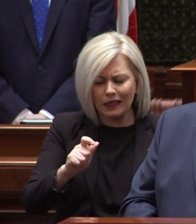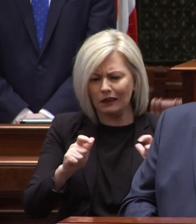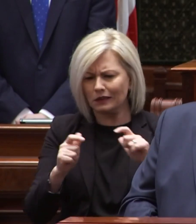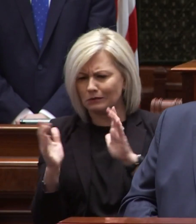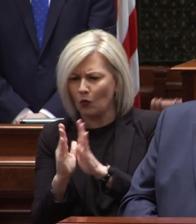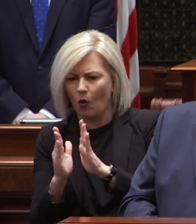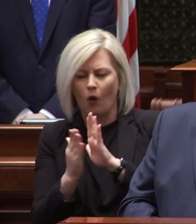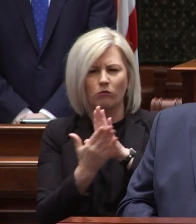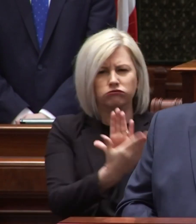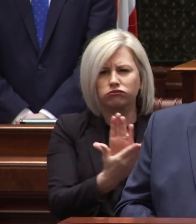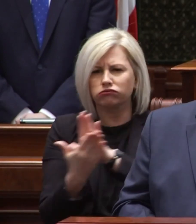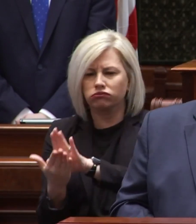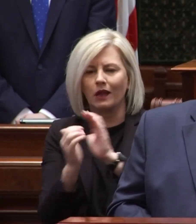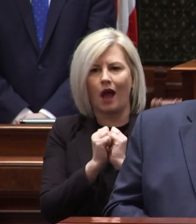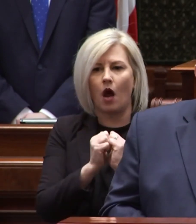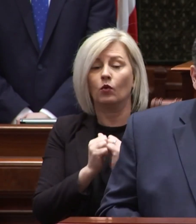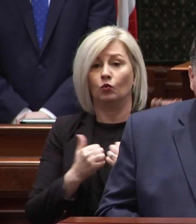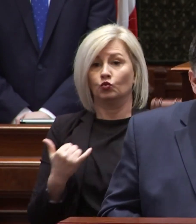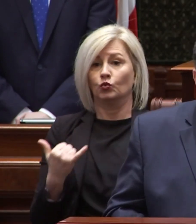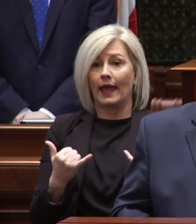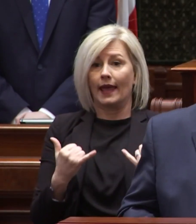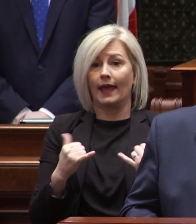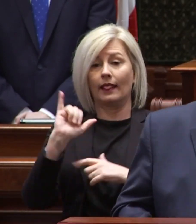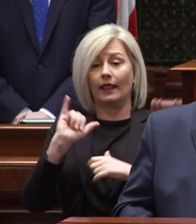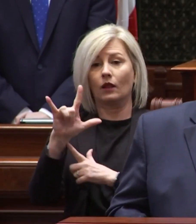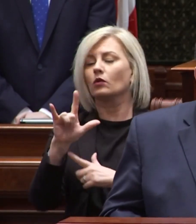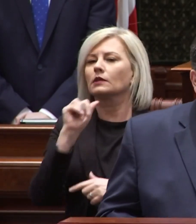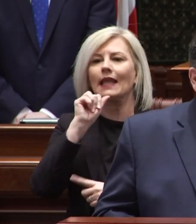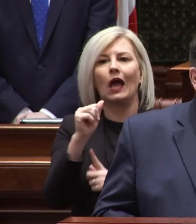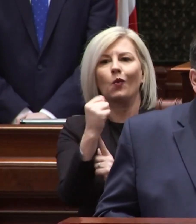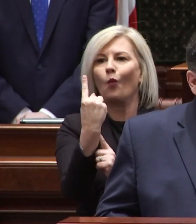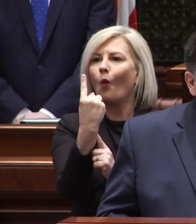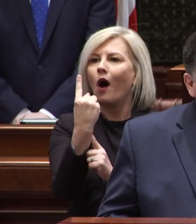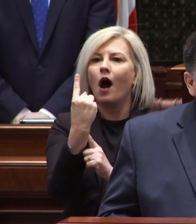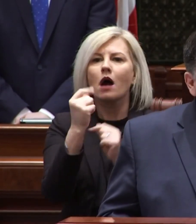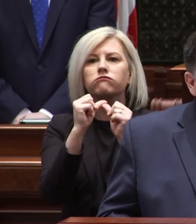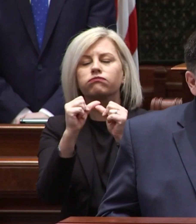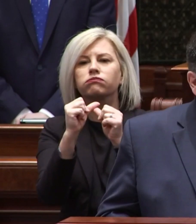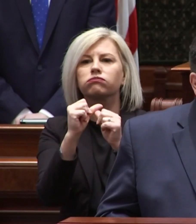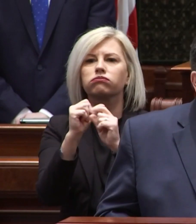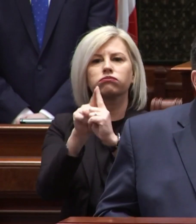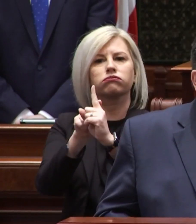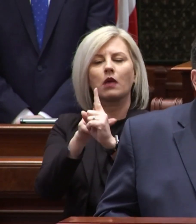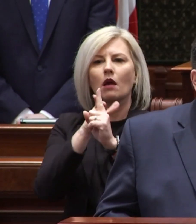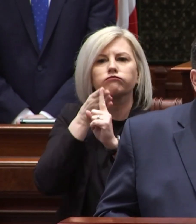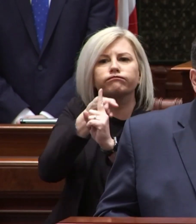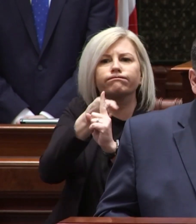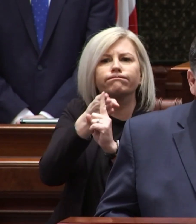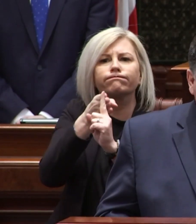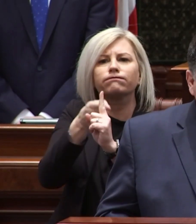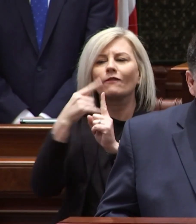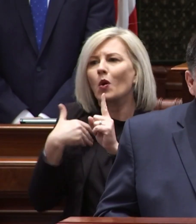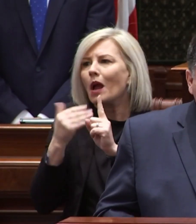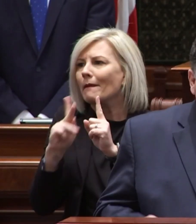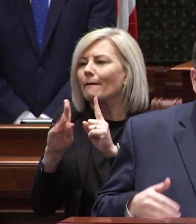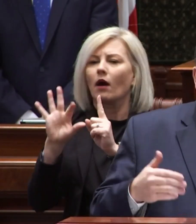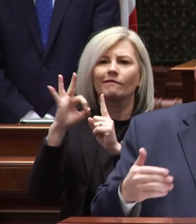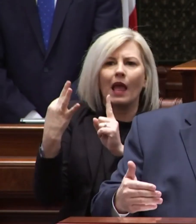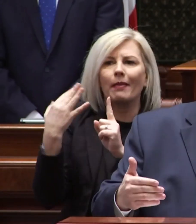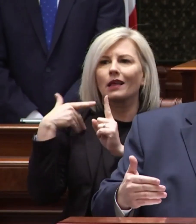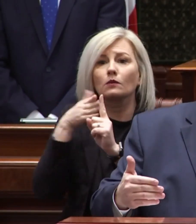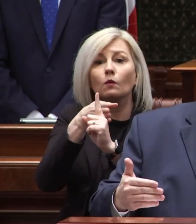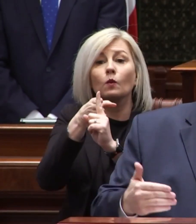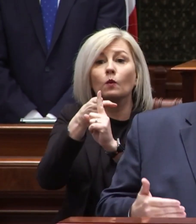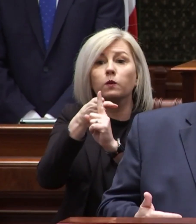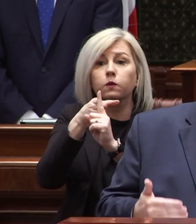these needs today in illinois there is no single consistent front door for young people or for families to